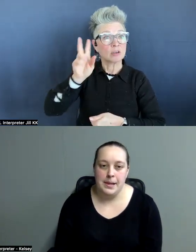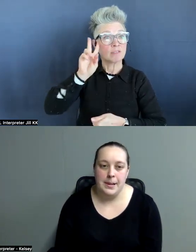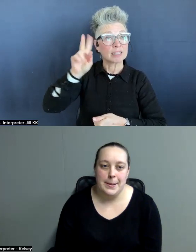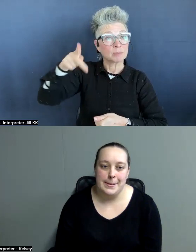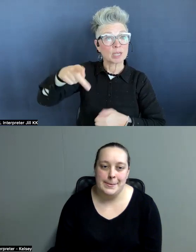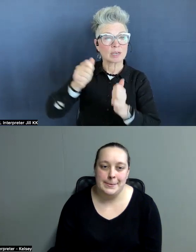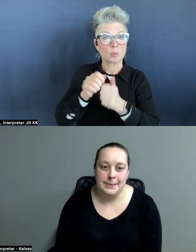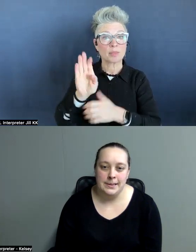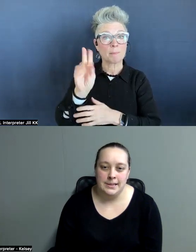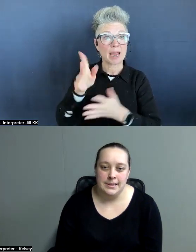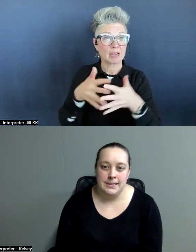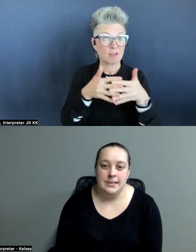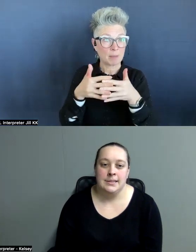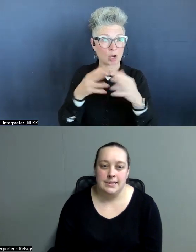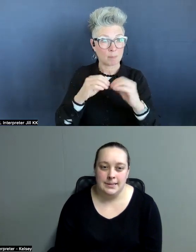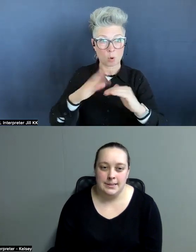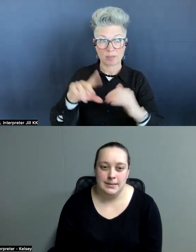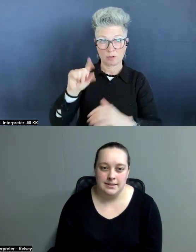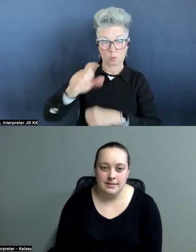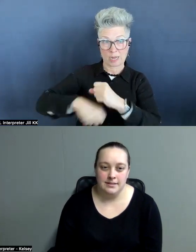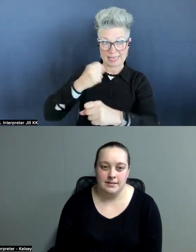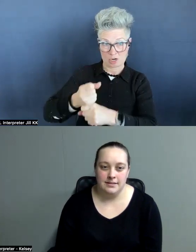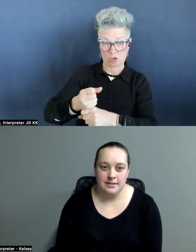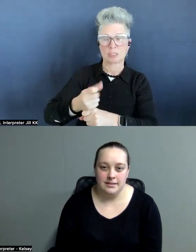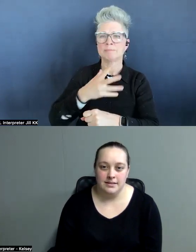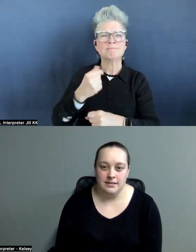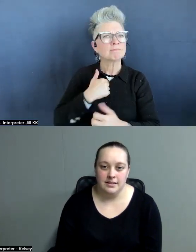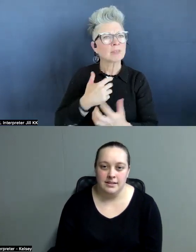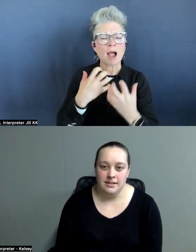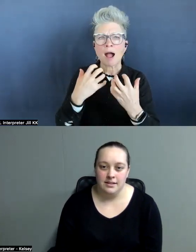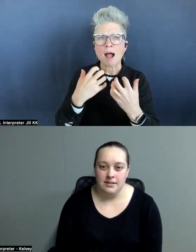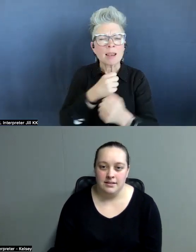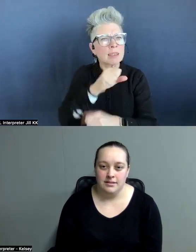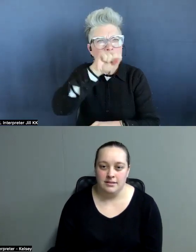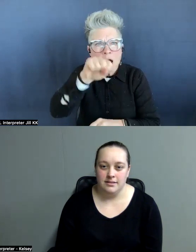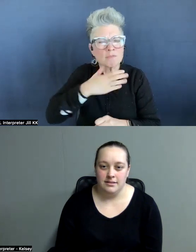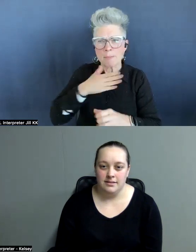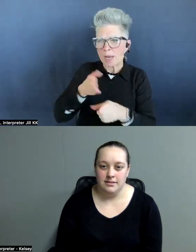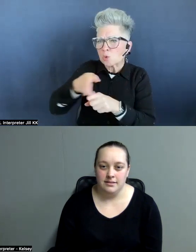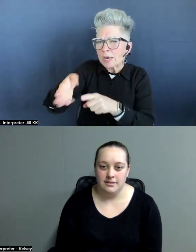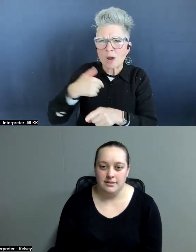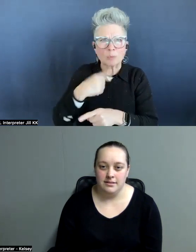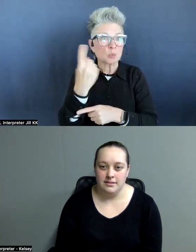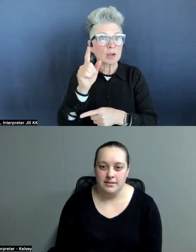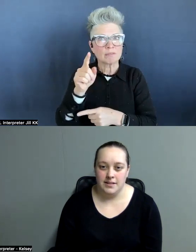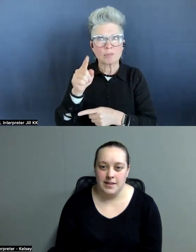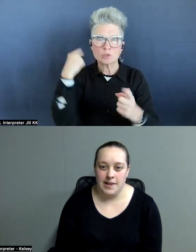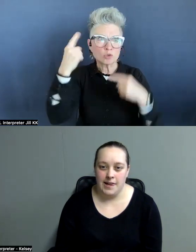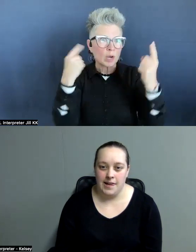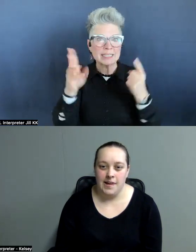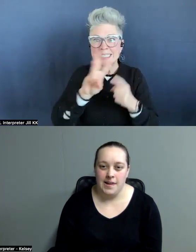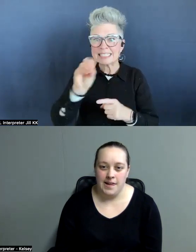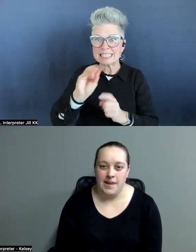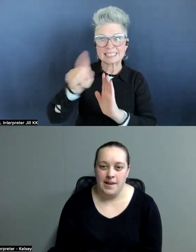for over 20 years, and I loved my career. I was one of those crazy 60-hour work week